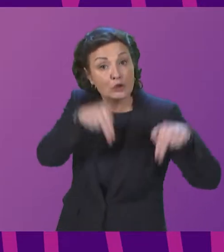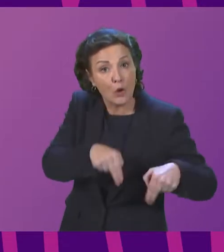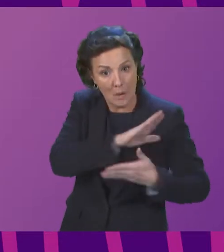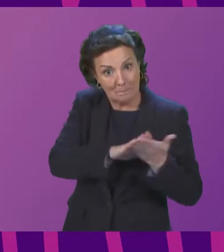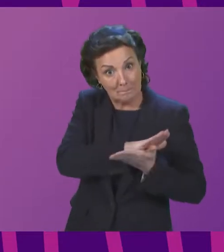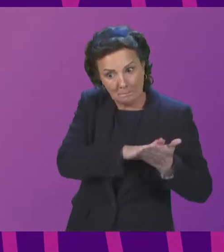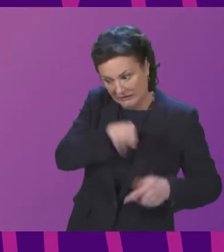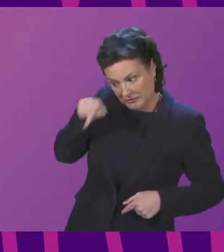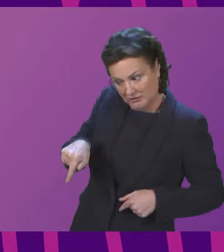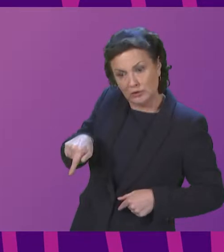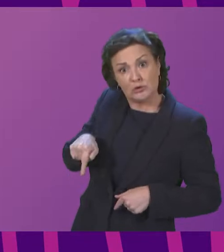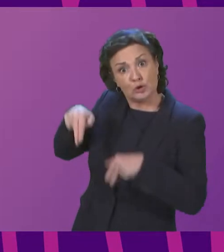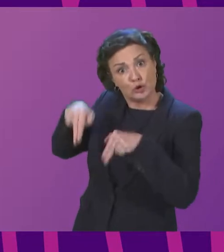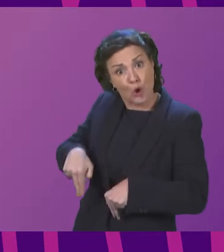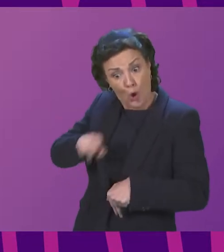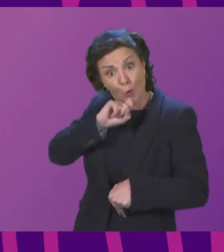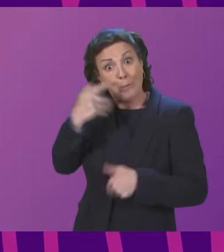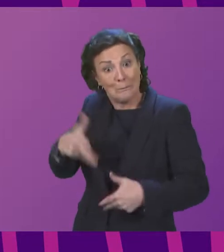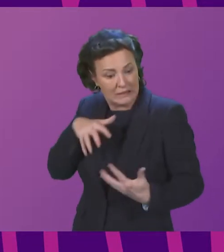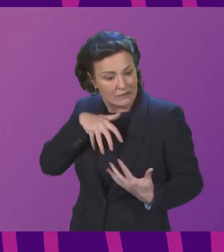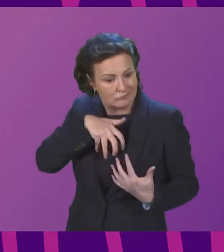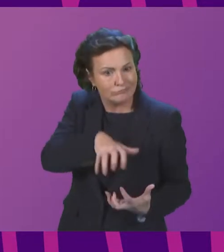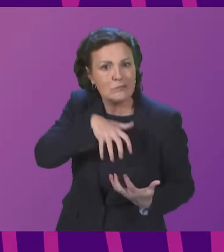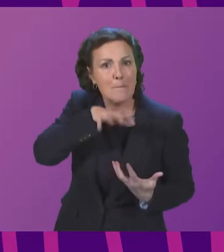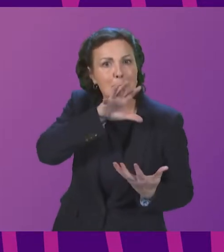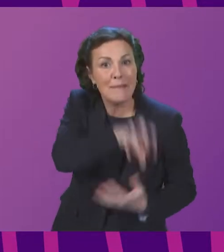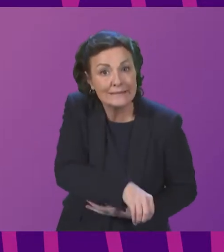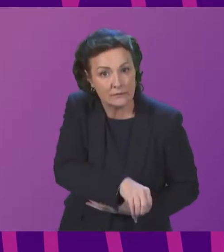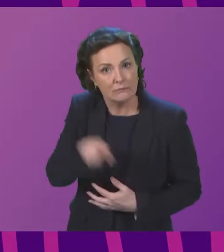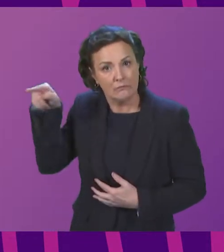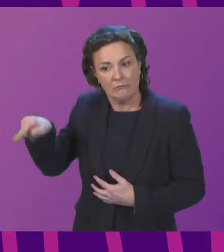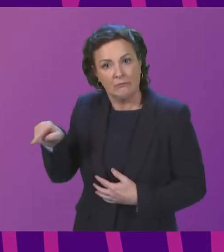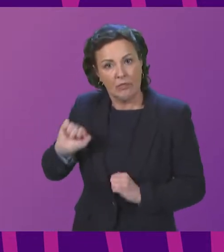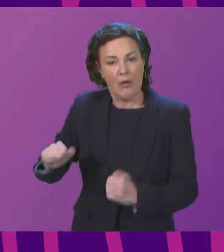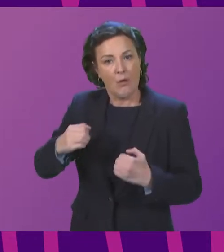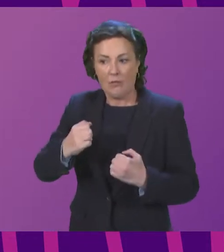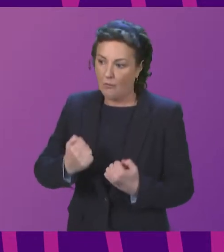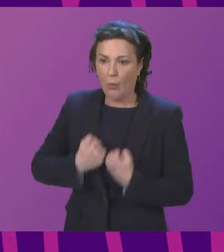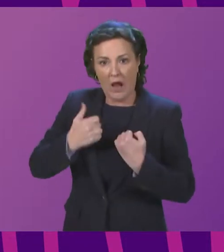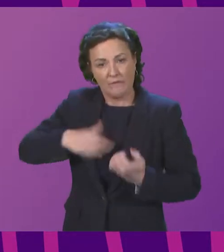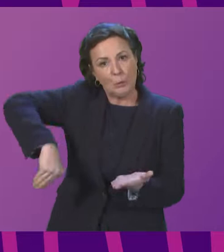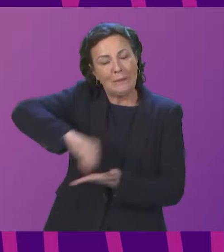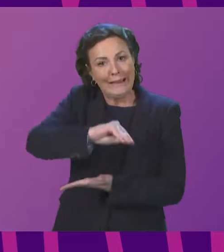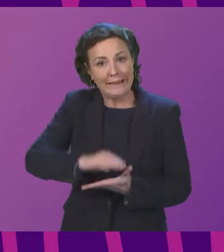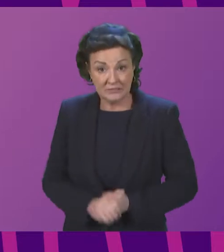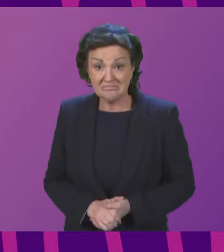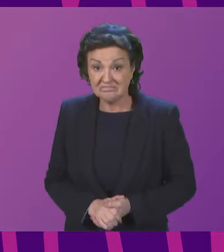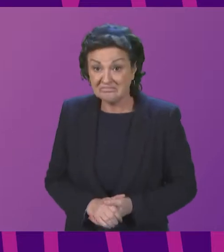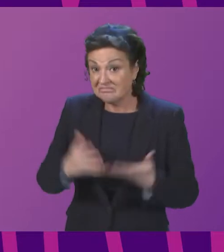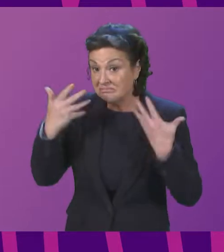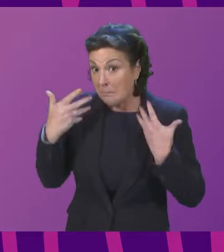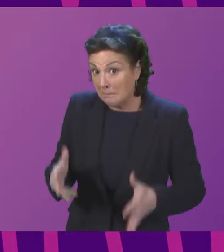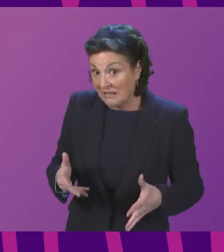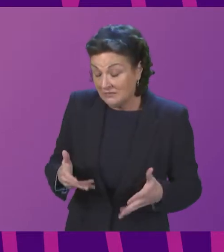the incident the initial scottish government response outlined existing legislation and recent consultations relevant to this petition including